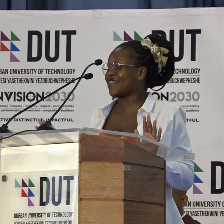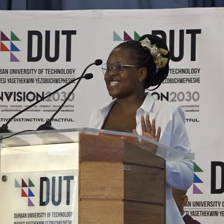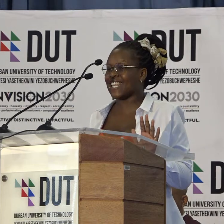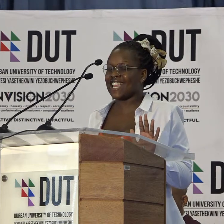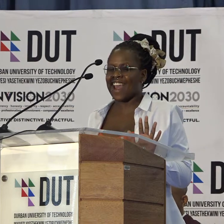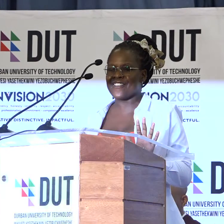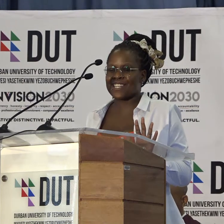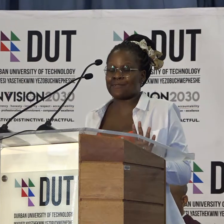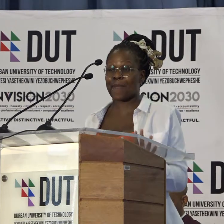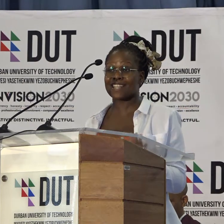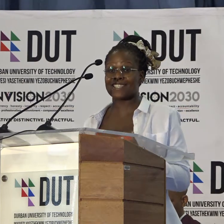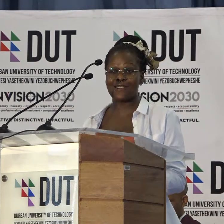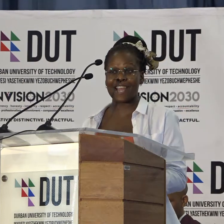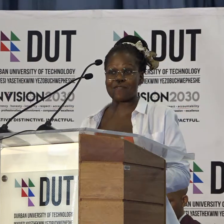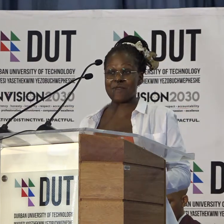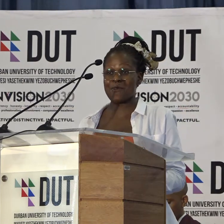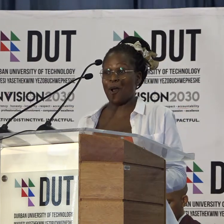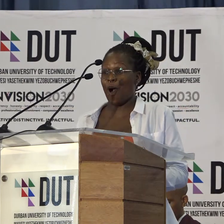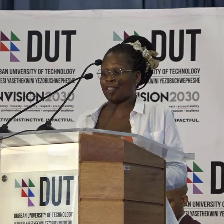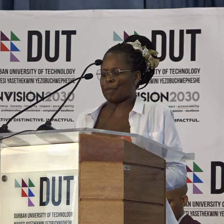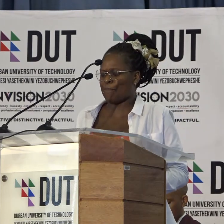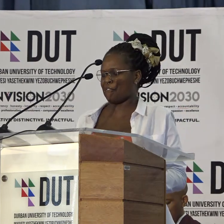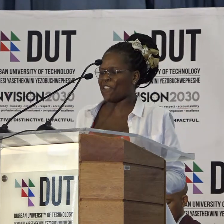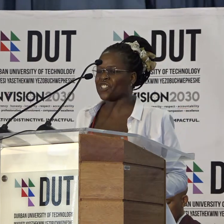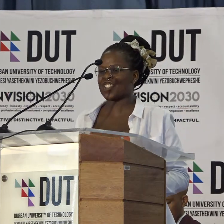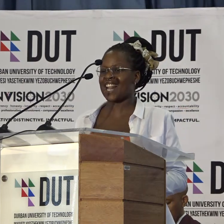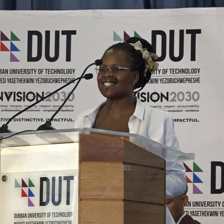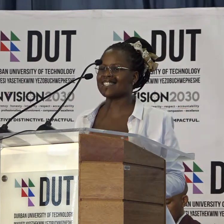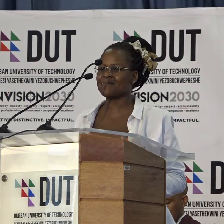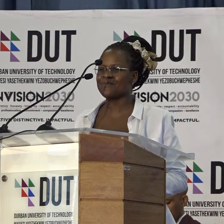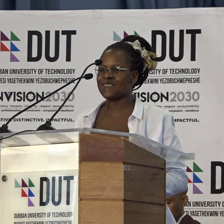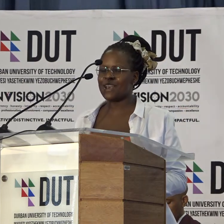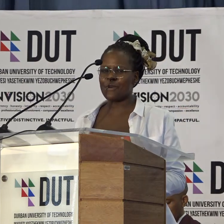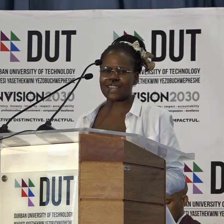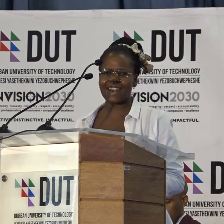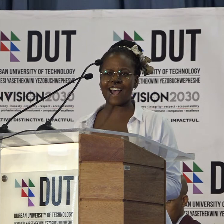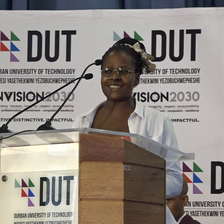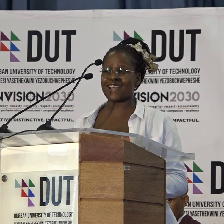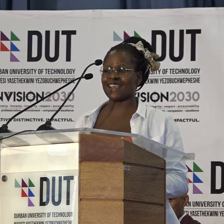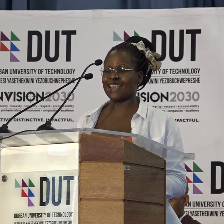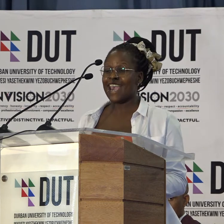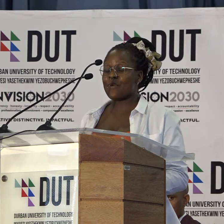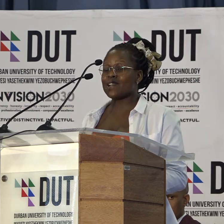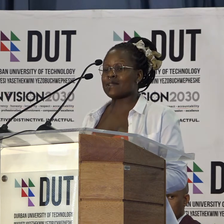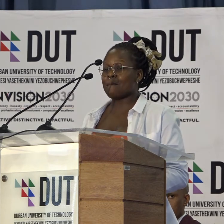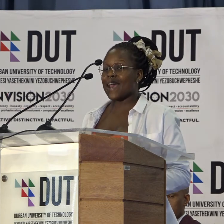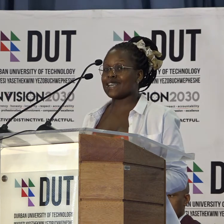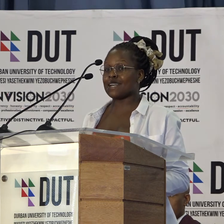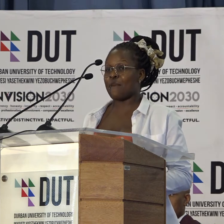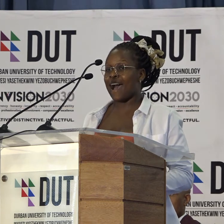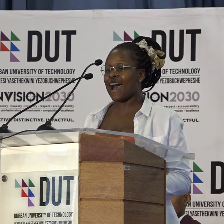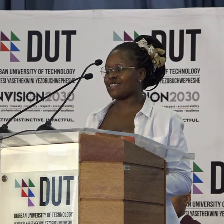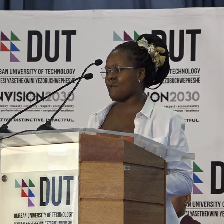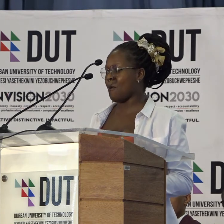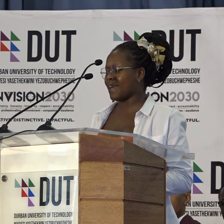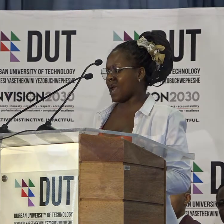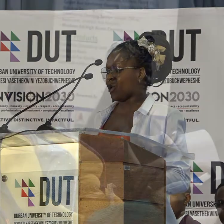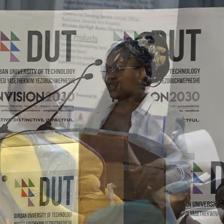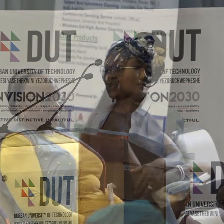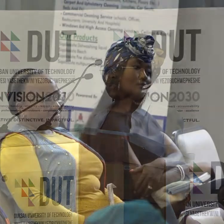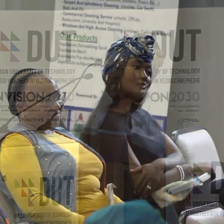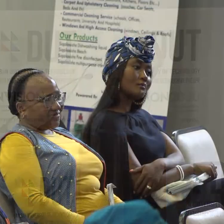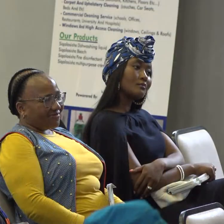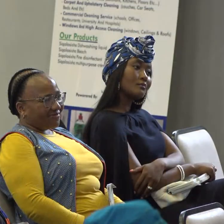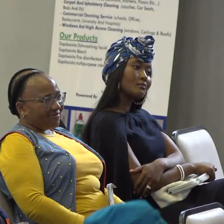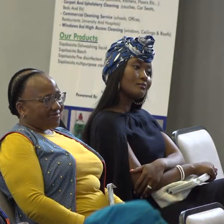homo, secrecy and respect. Look at me with all the professionalism. What can I say? It was embedded in my heart the moment